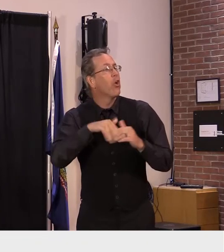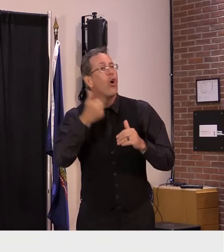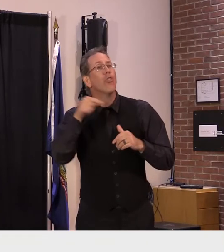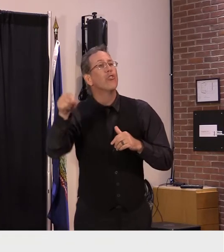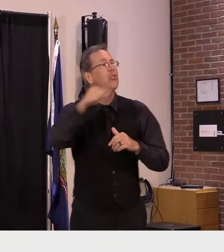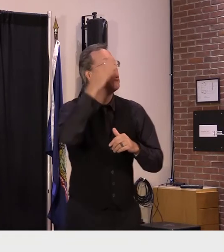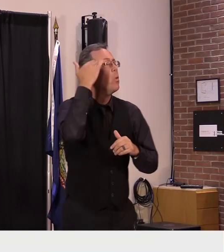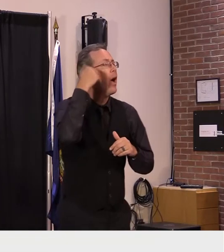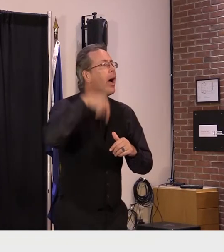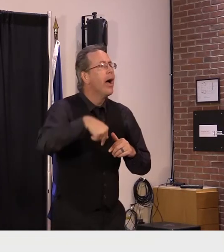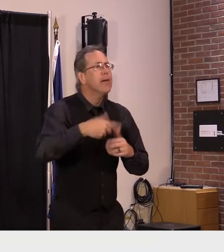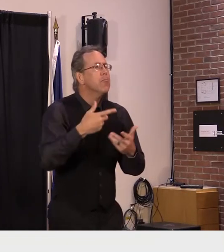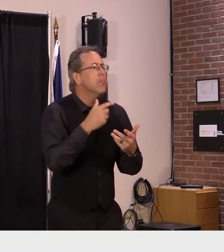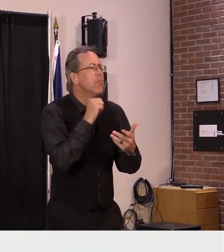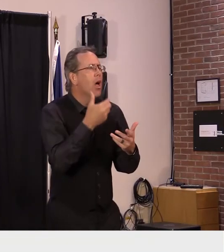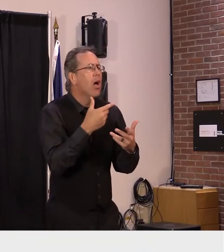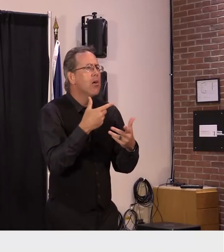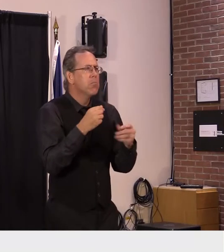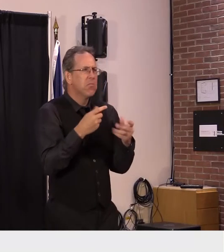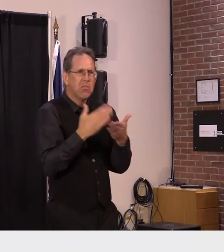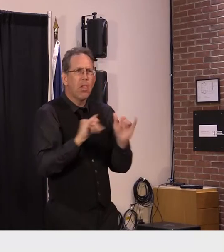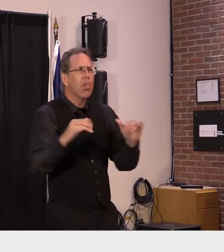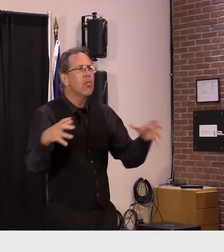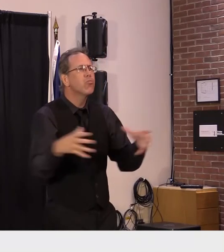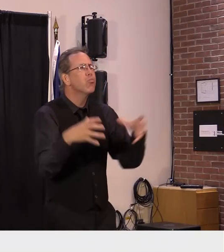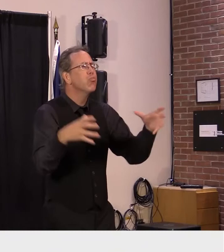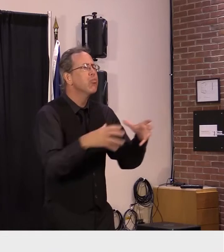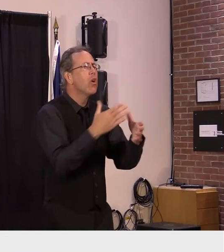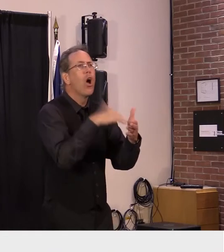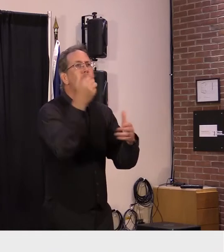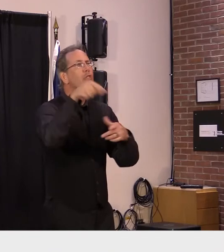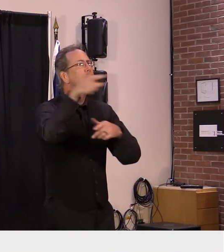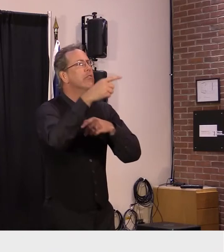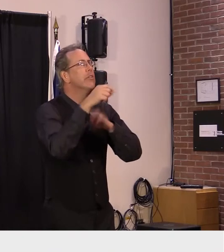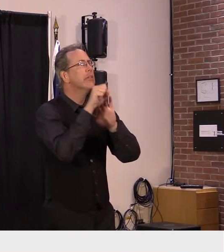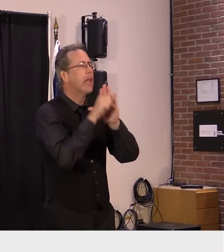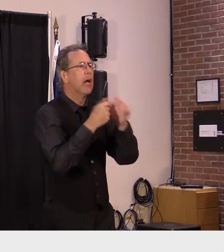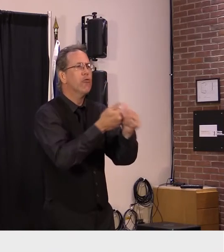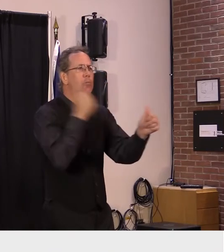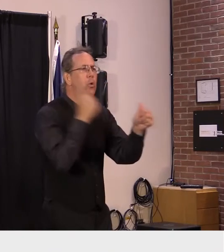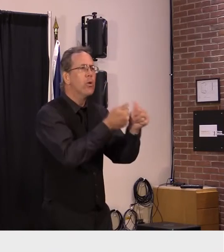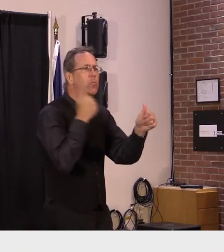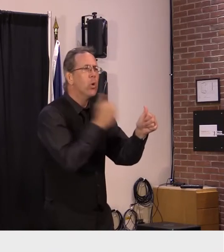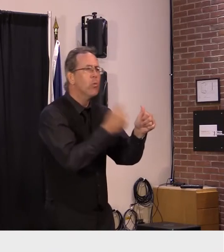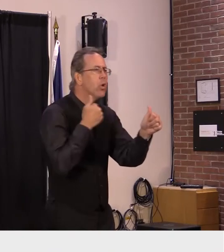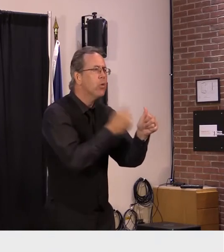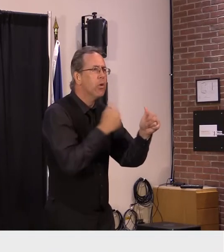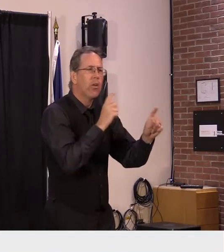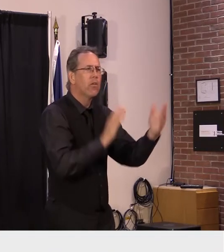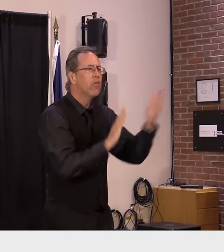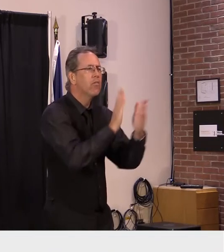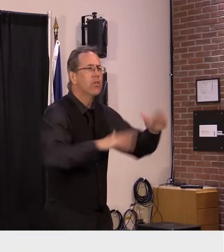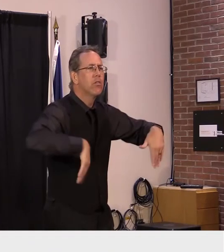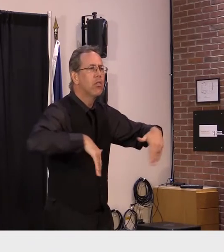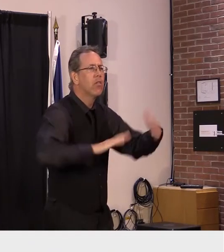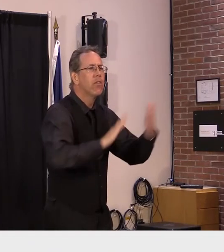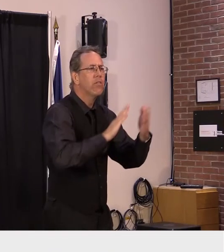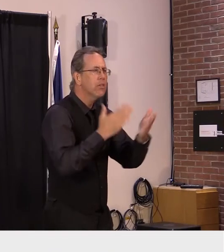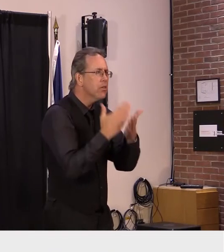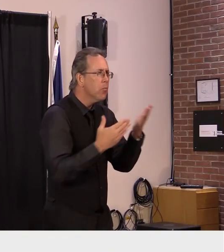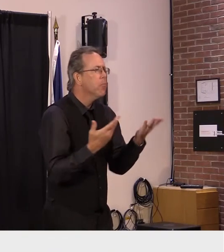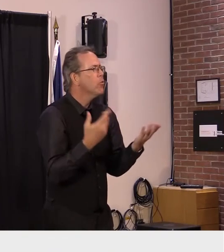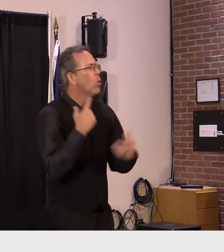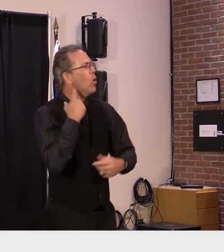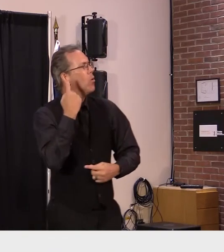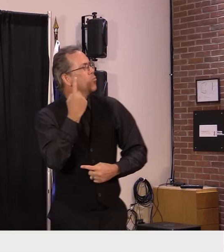remote as uh as many states um but i'm just curious you know a commentary by one of the authors suggested that that